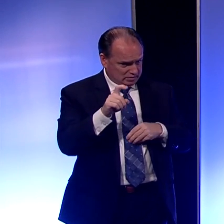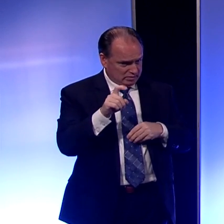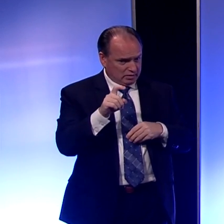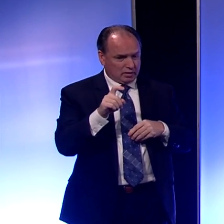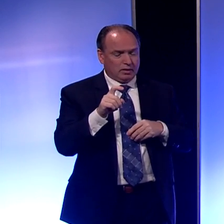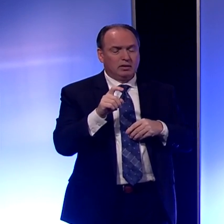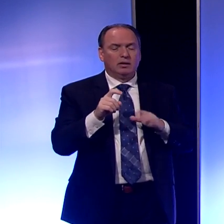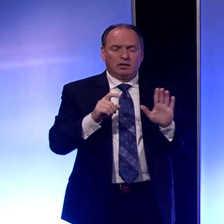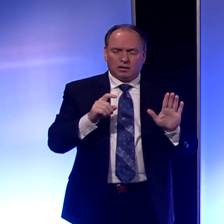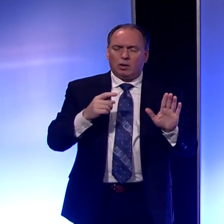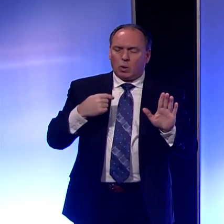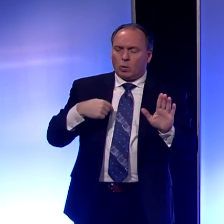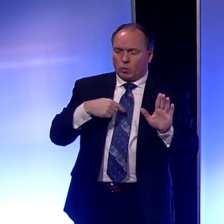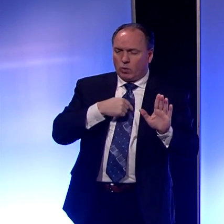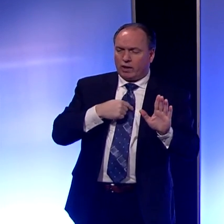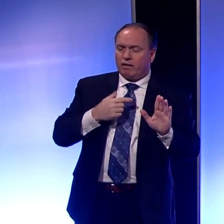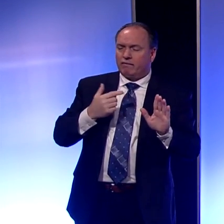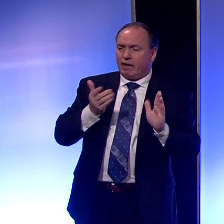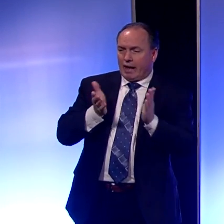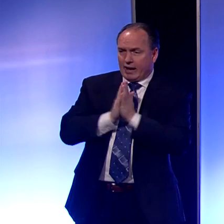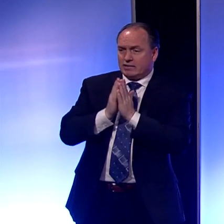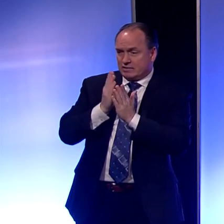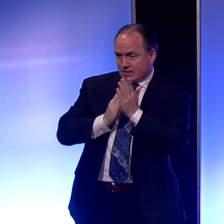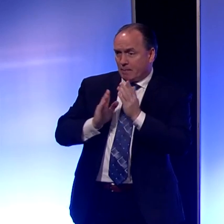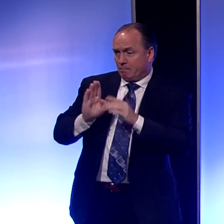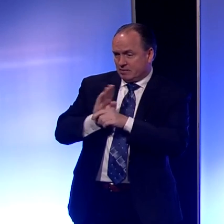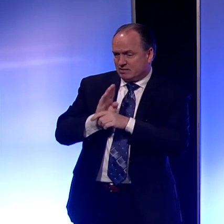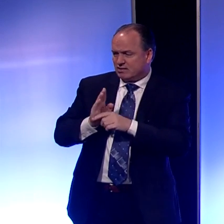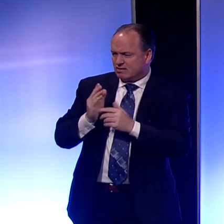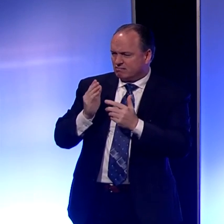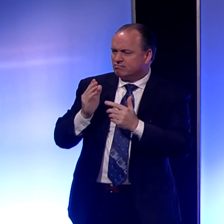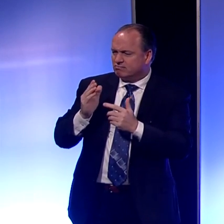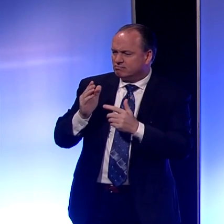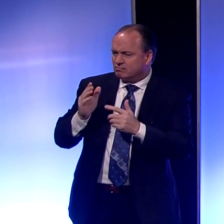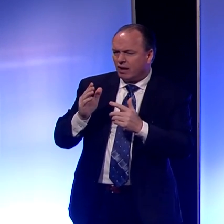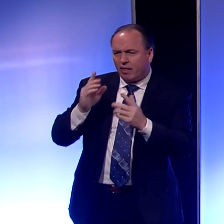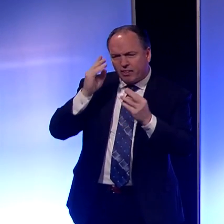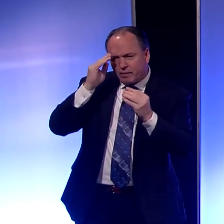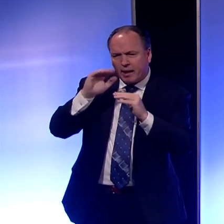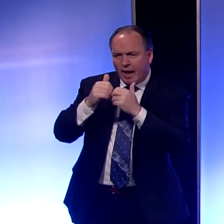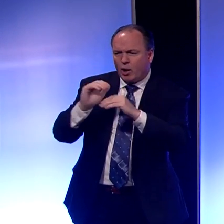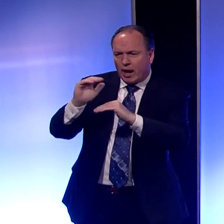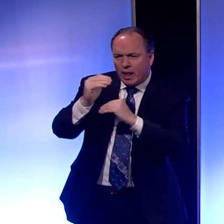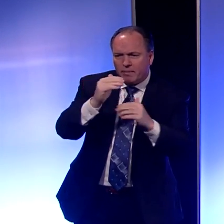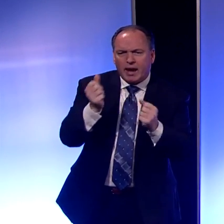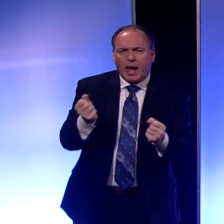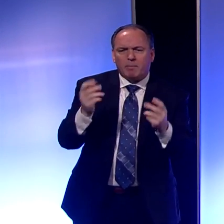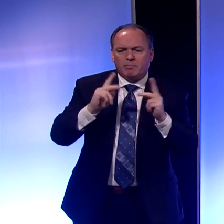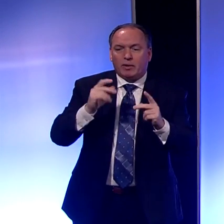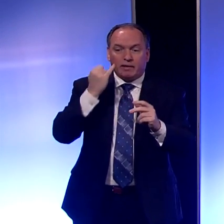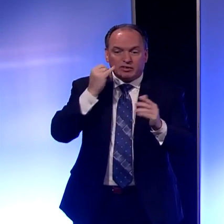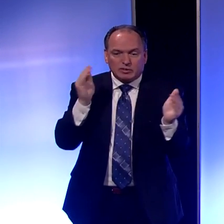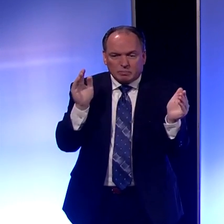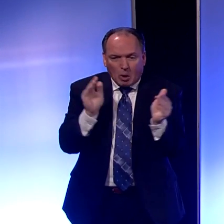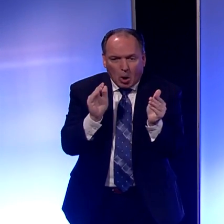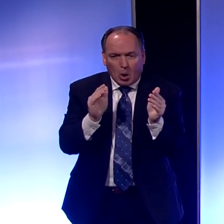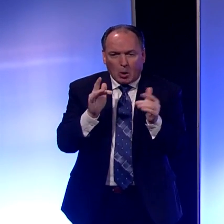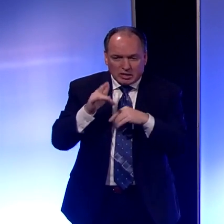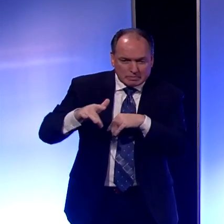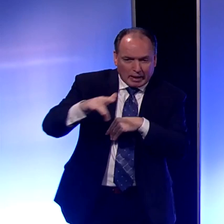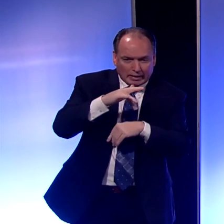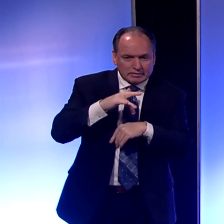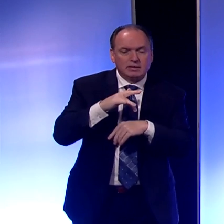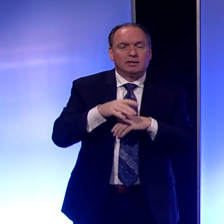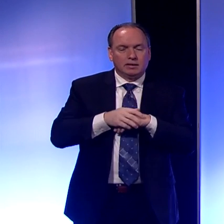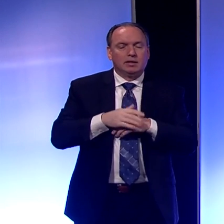So we have asked some businesses to limit their numbers, especially when they have a small space. And so